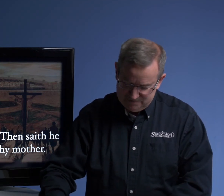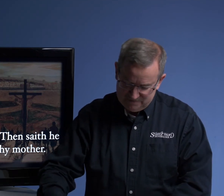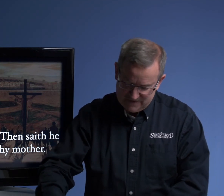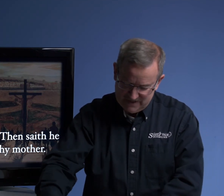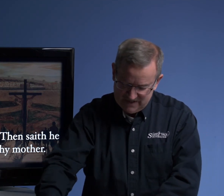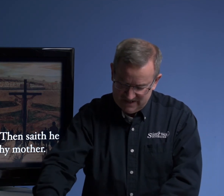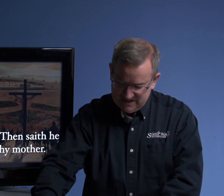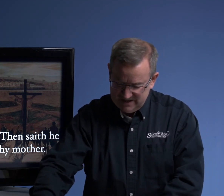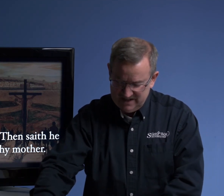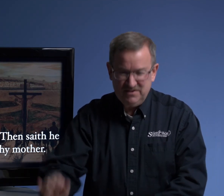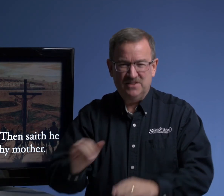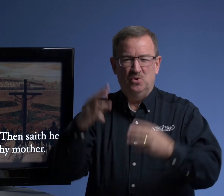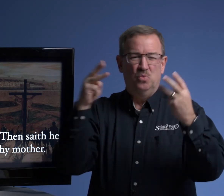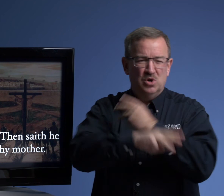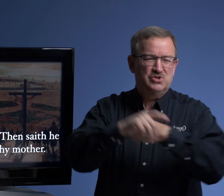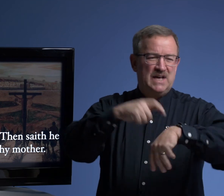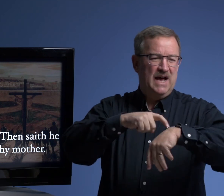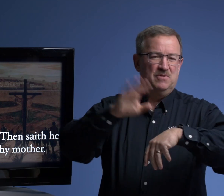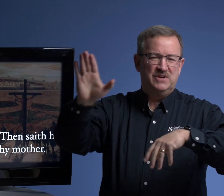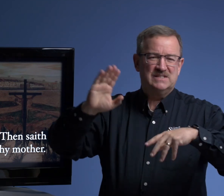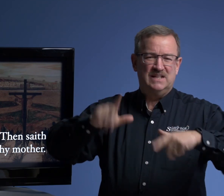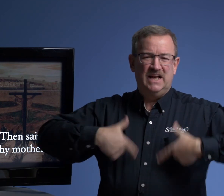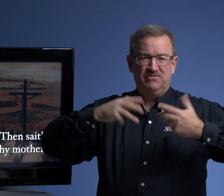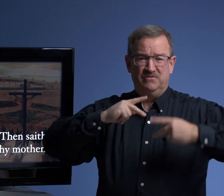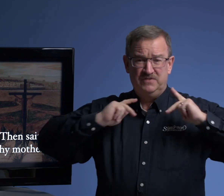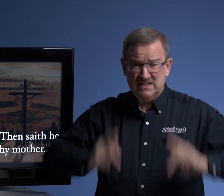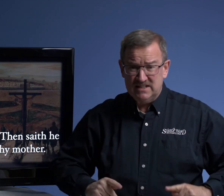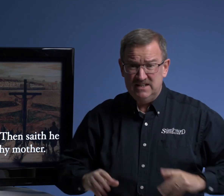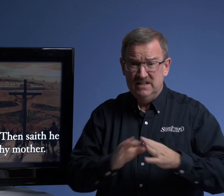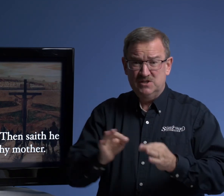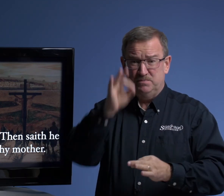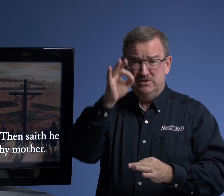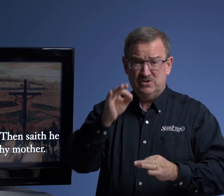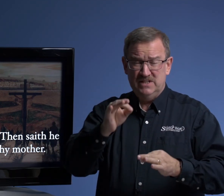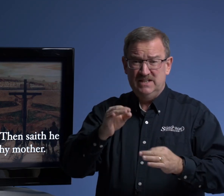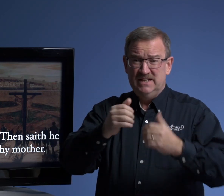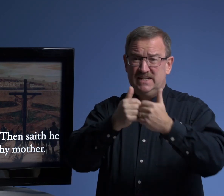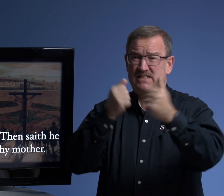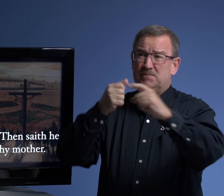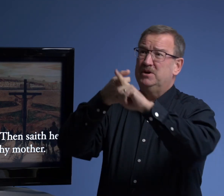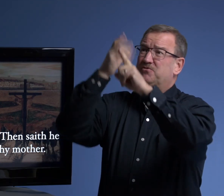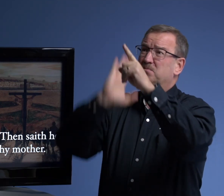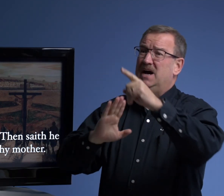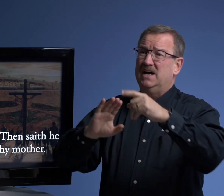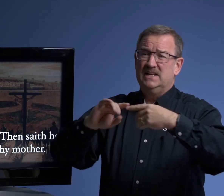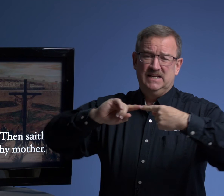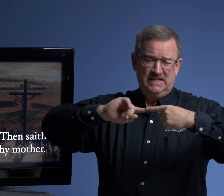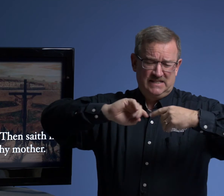even at the worst time of his life, physically, spiritually, he's separated from God. He's